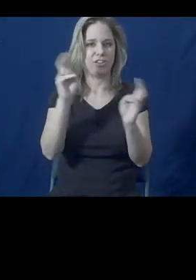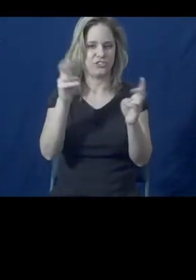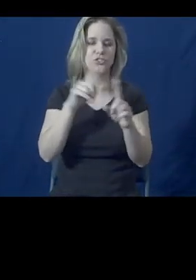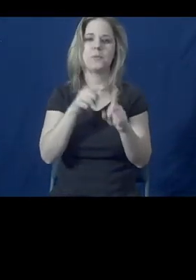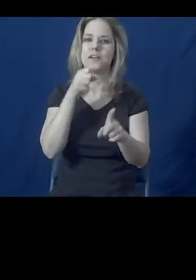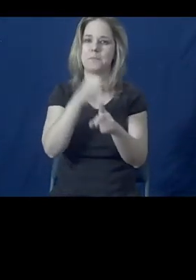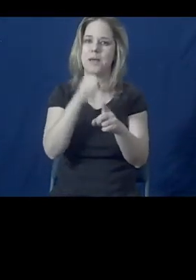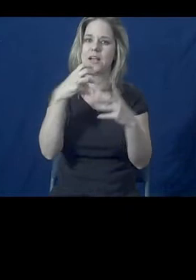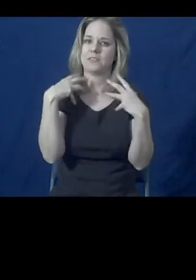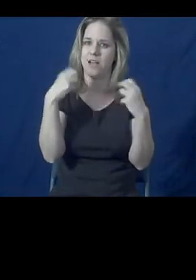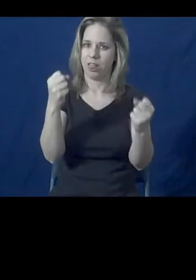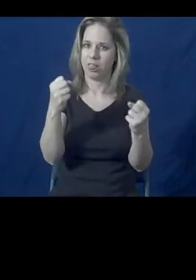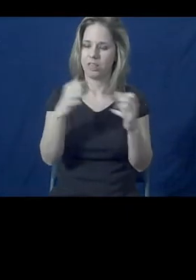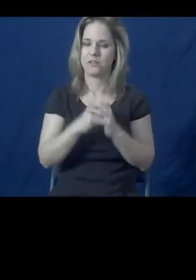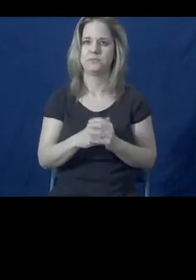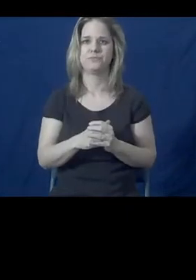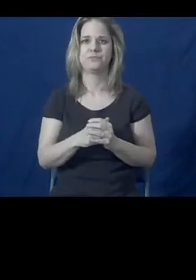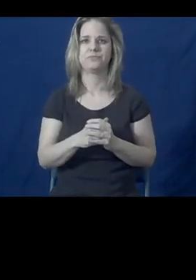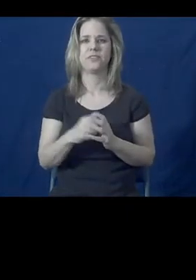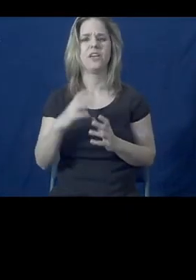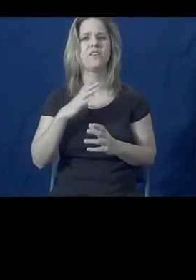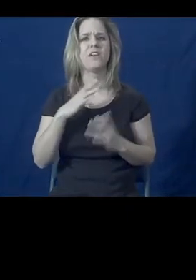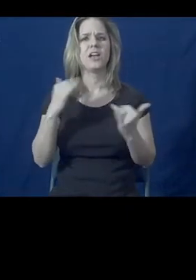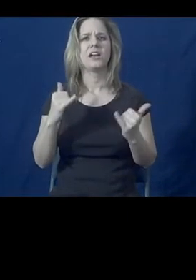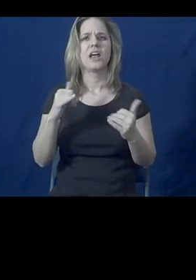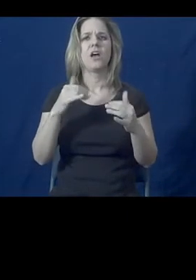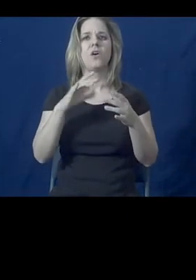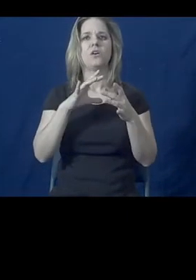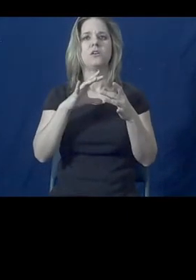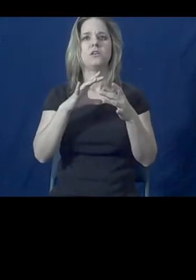And before we get to a case example, just want to go to slide 16.